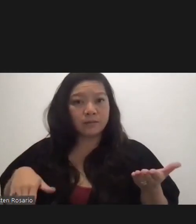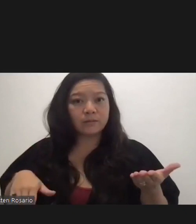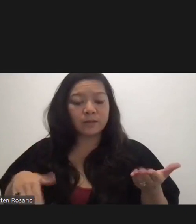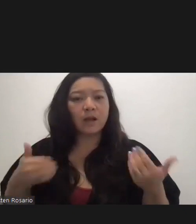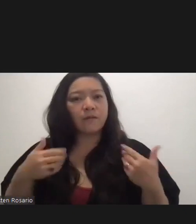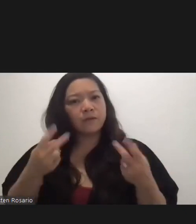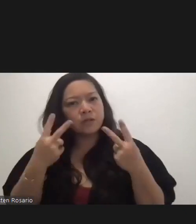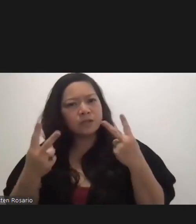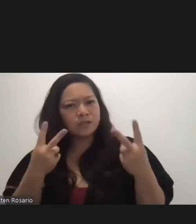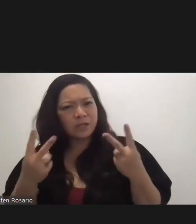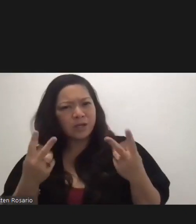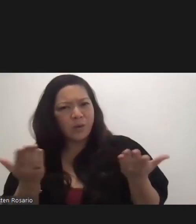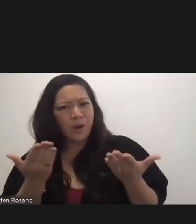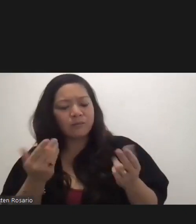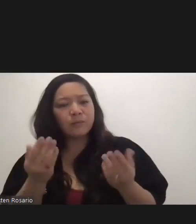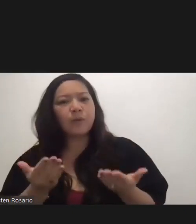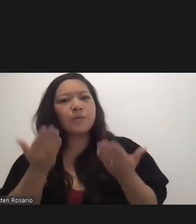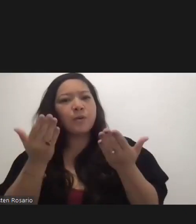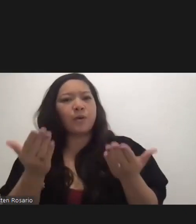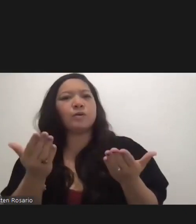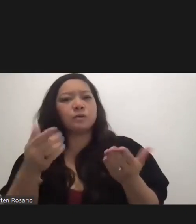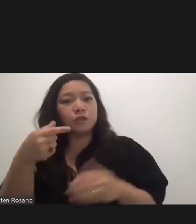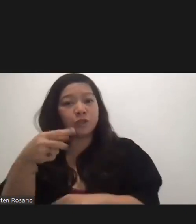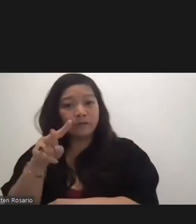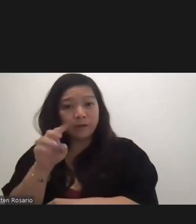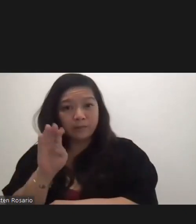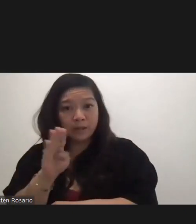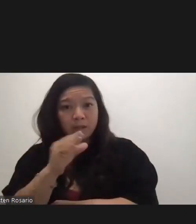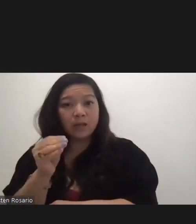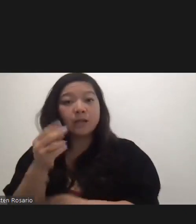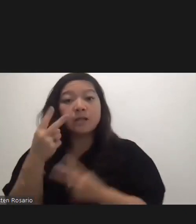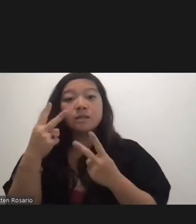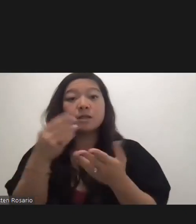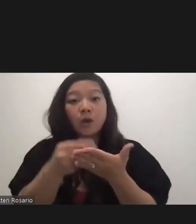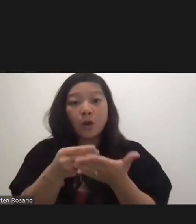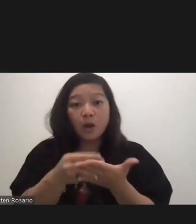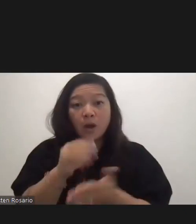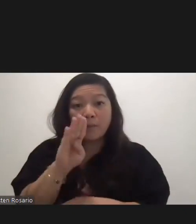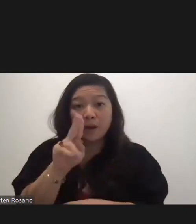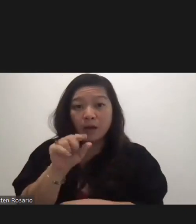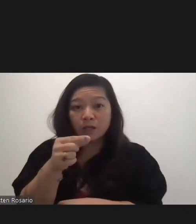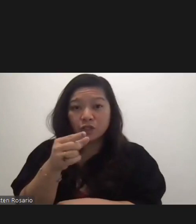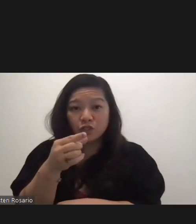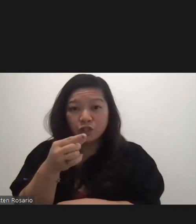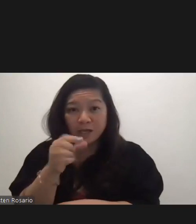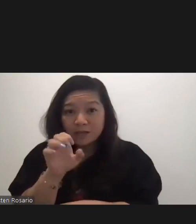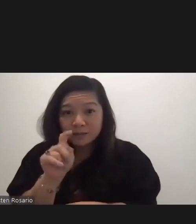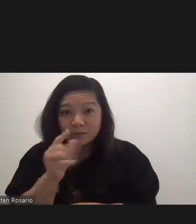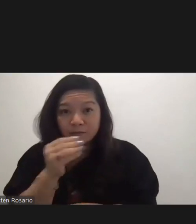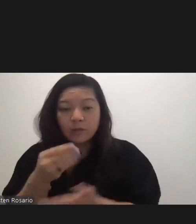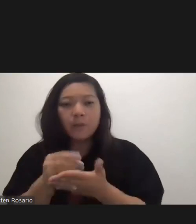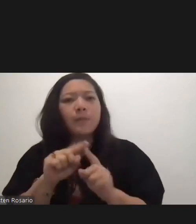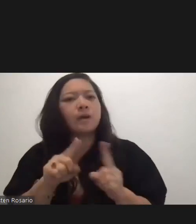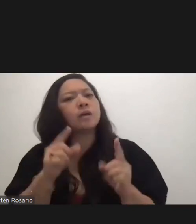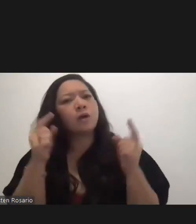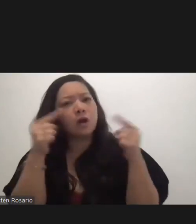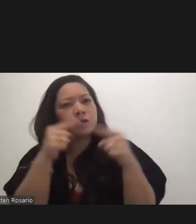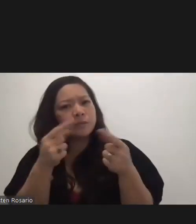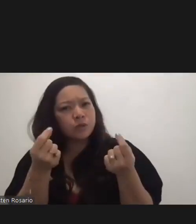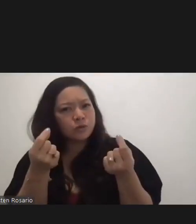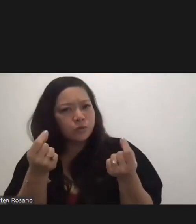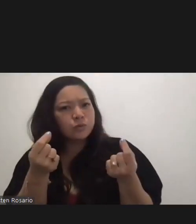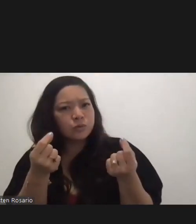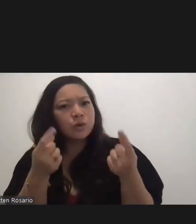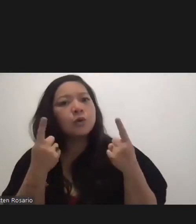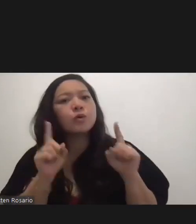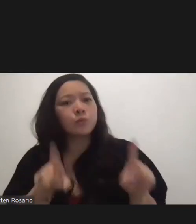see first the proposal. I have to see first the budget. But in concept, I do agree. I support it.